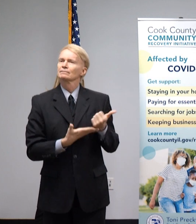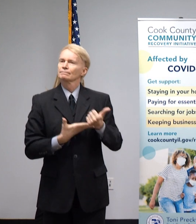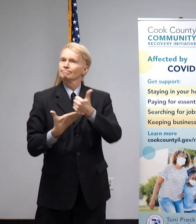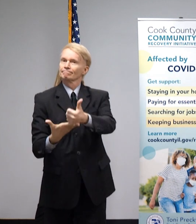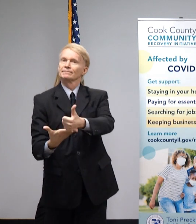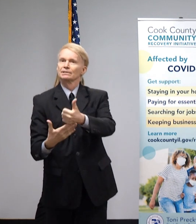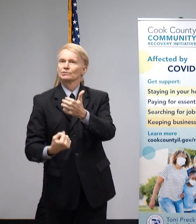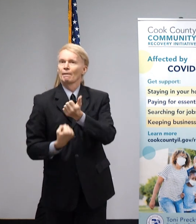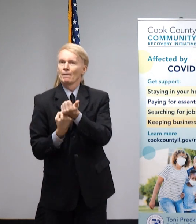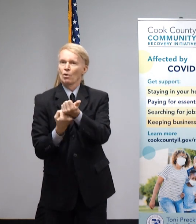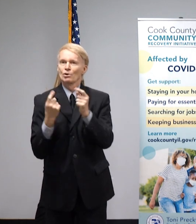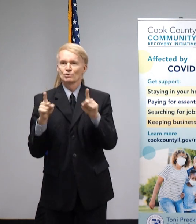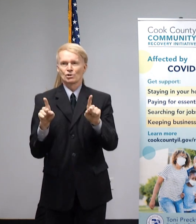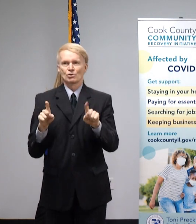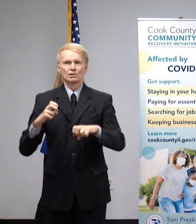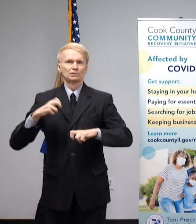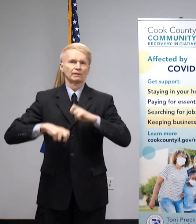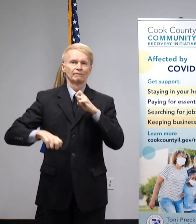difficult times.